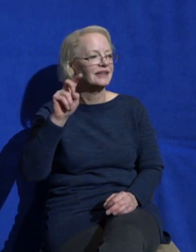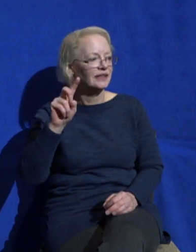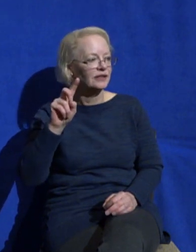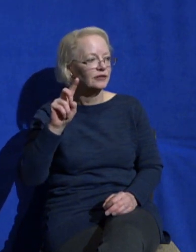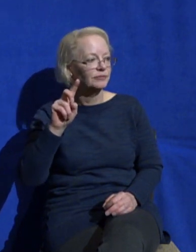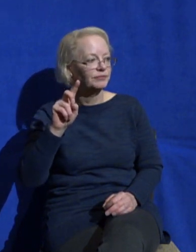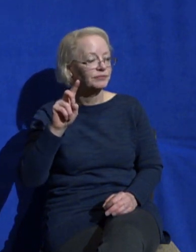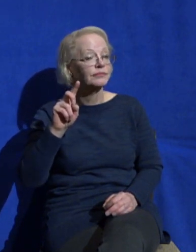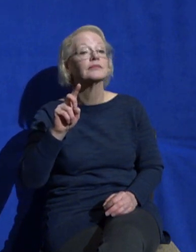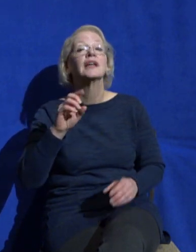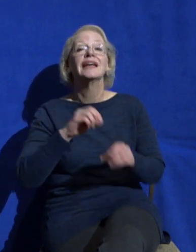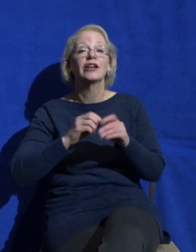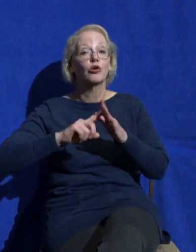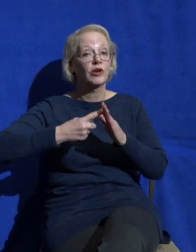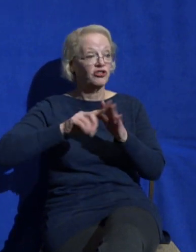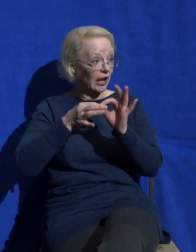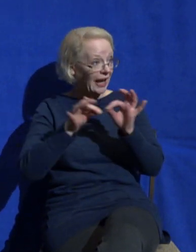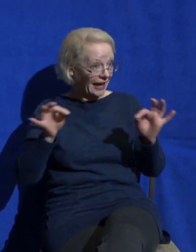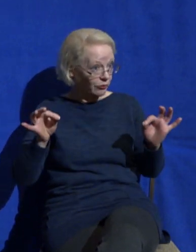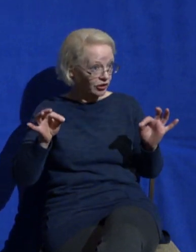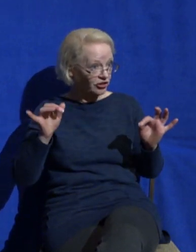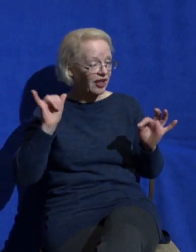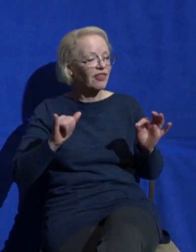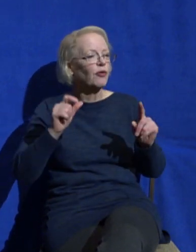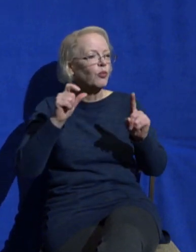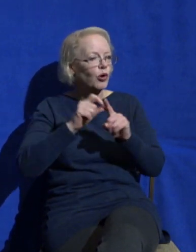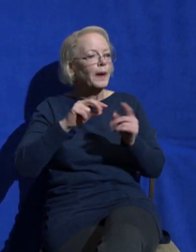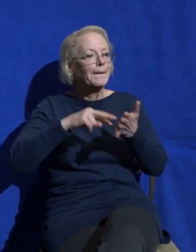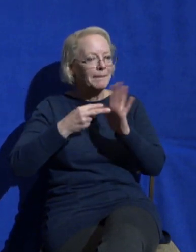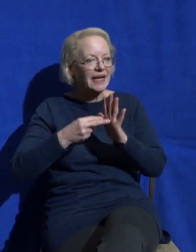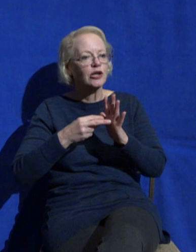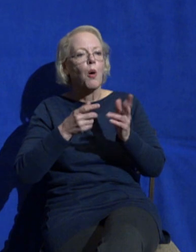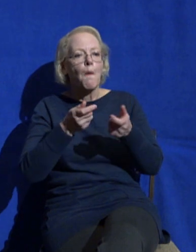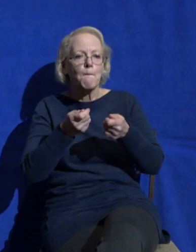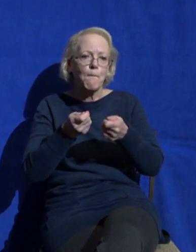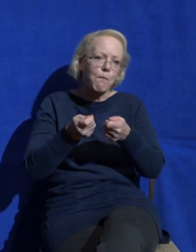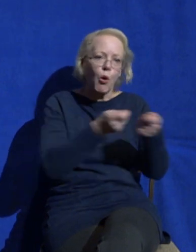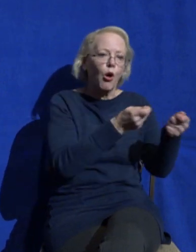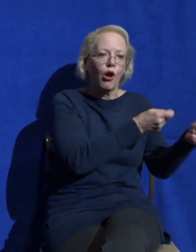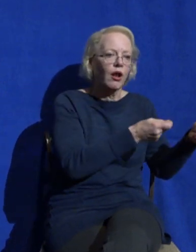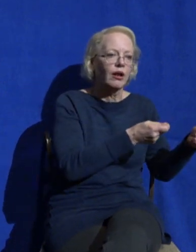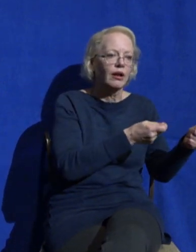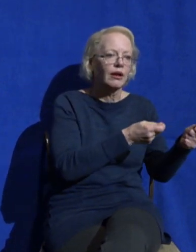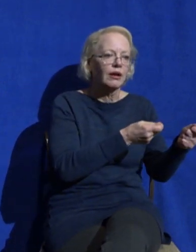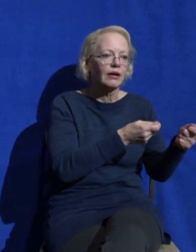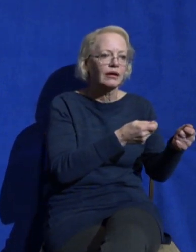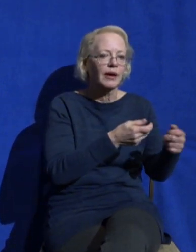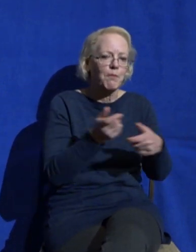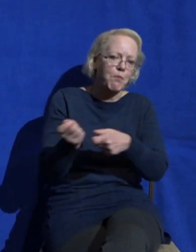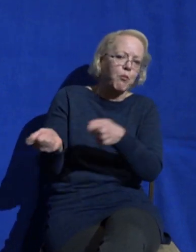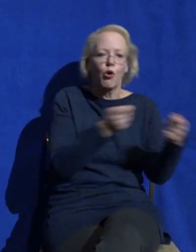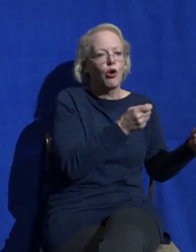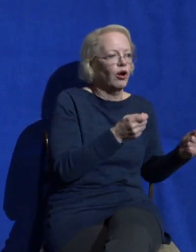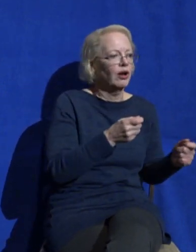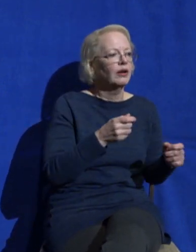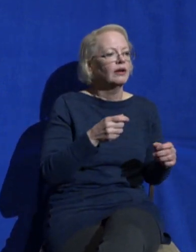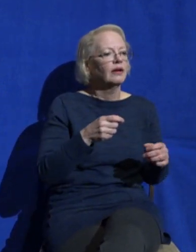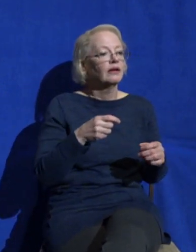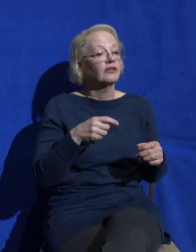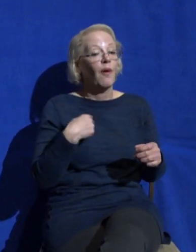word. It means to be pulled or to be dragged away. And I read one writer who